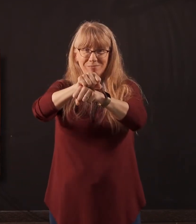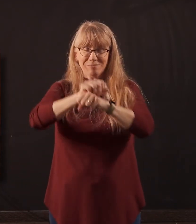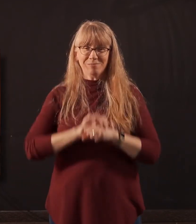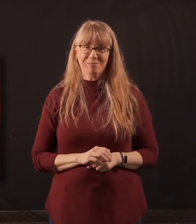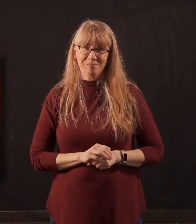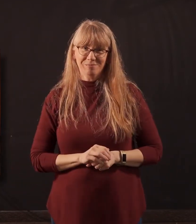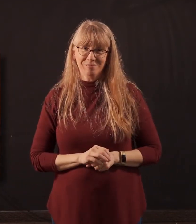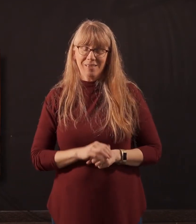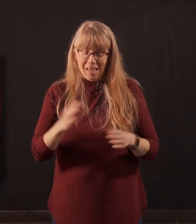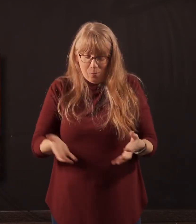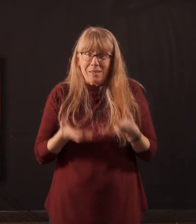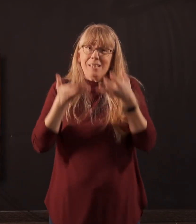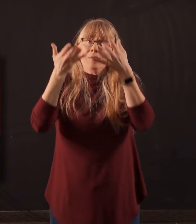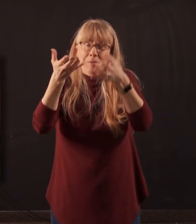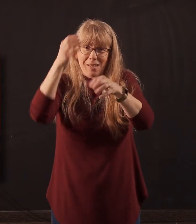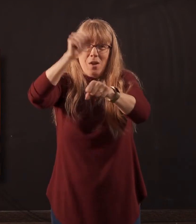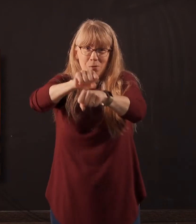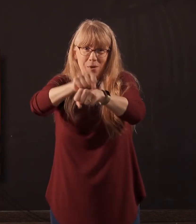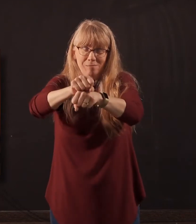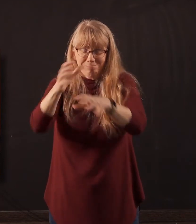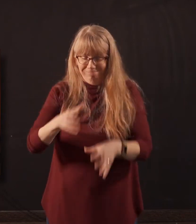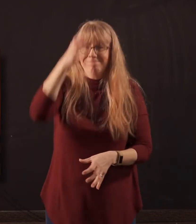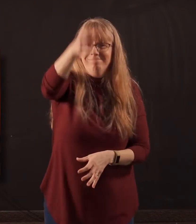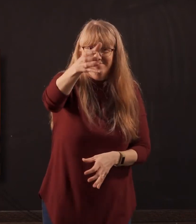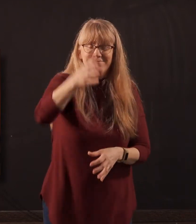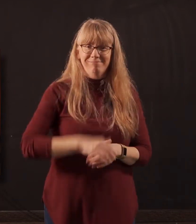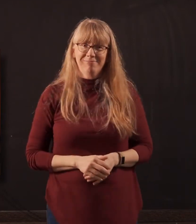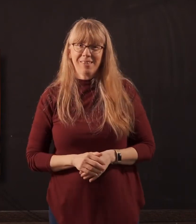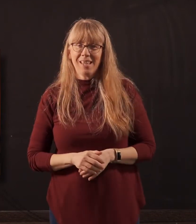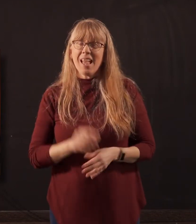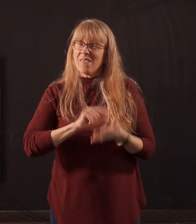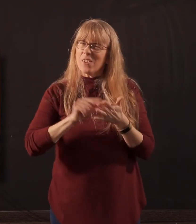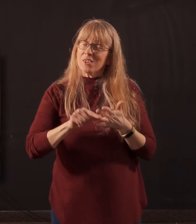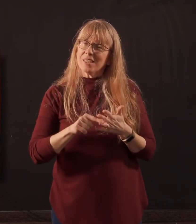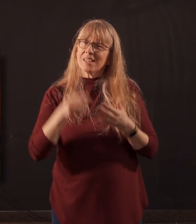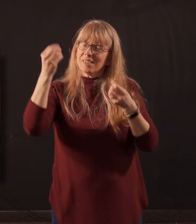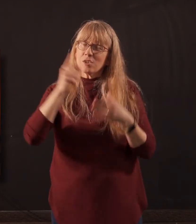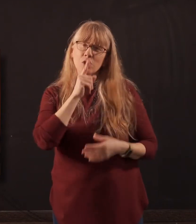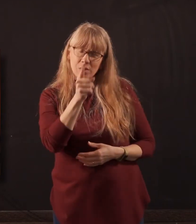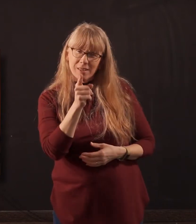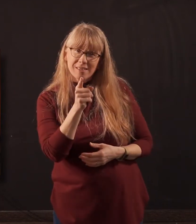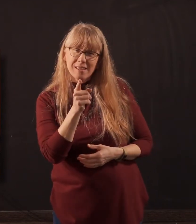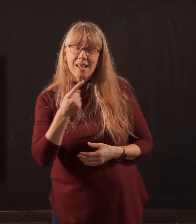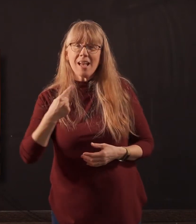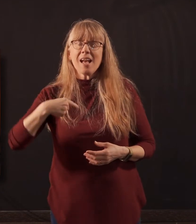He will lift me high upon a rock. In this verse, it's reaffirmed for us that God is truly our stronghold.